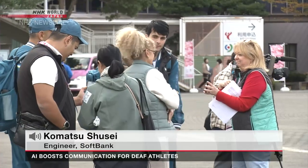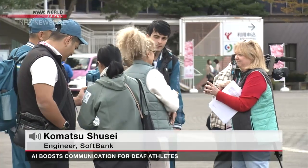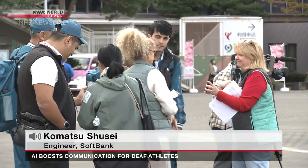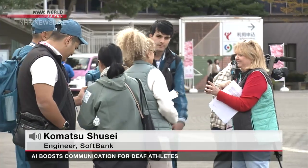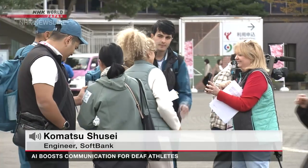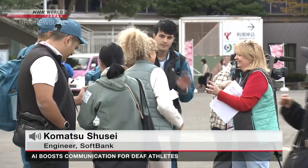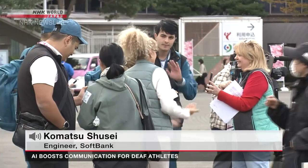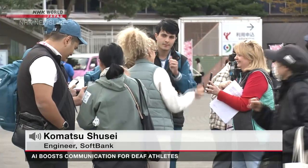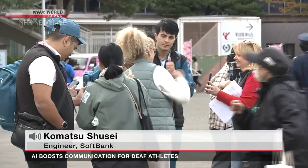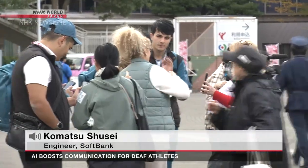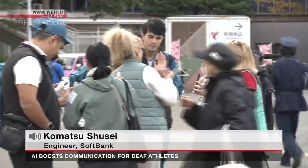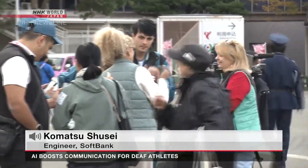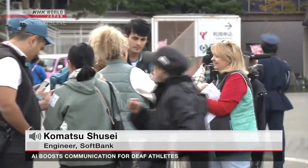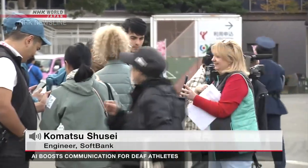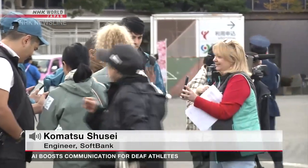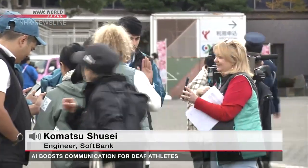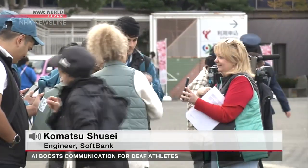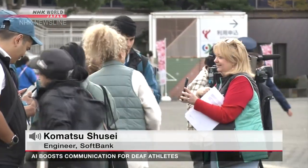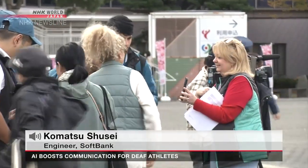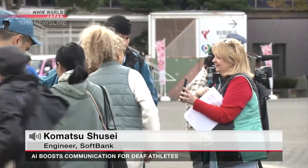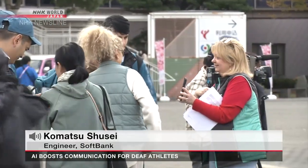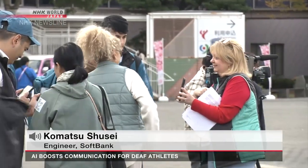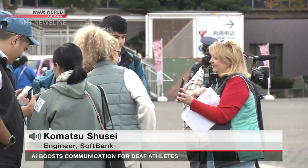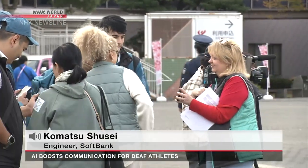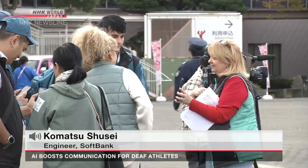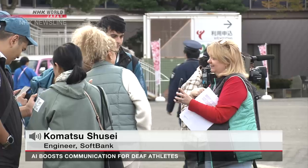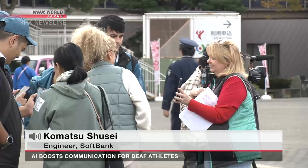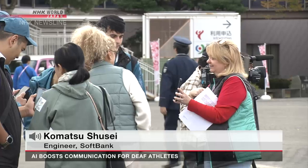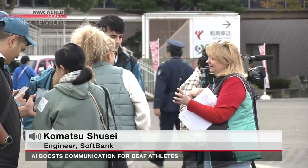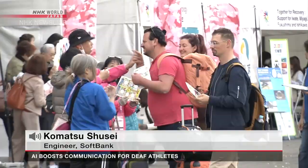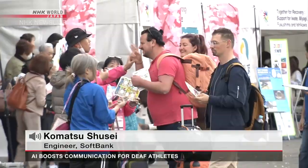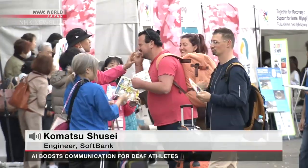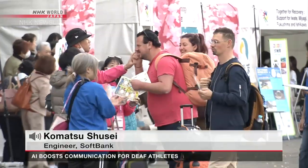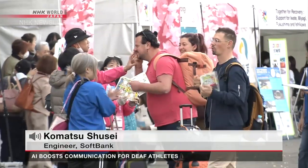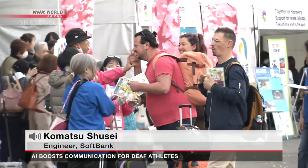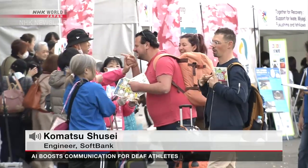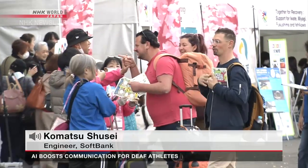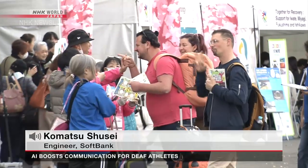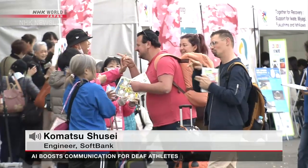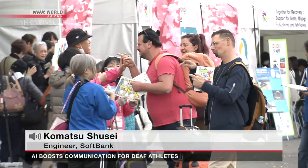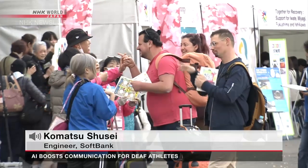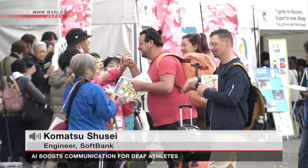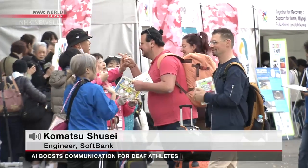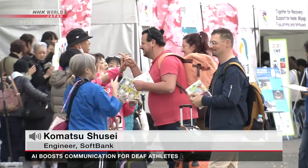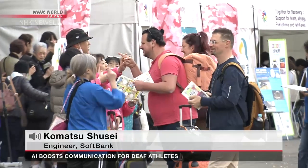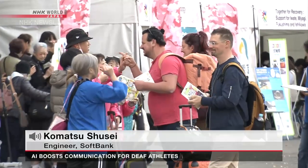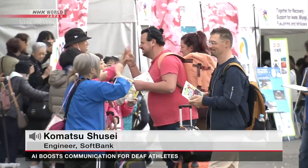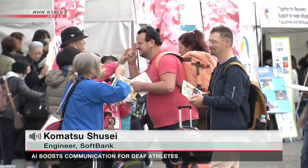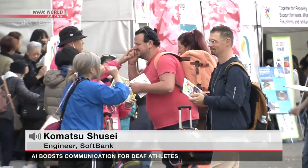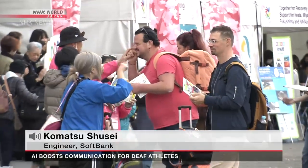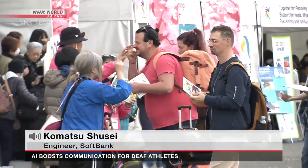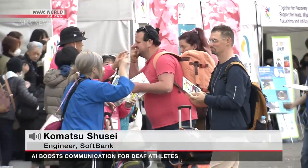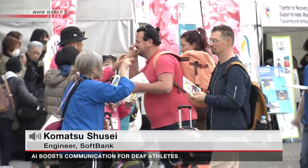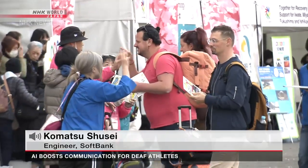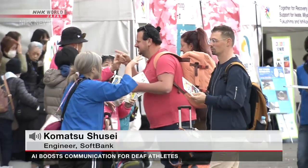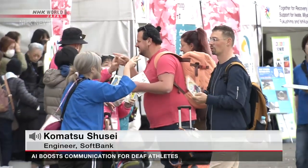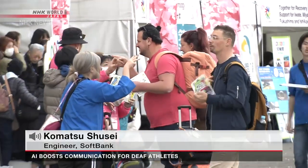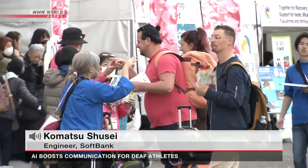We want to record sign language movements and idiosyncrasies to train the AI's sign